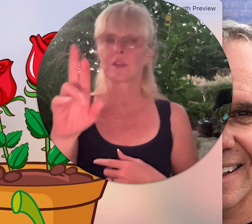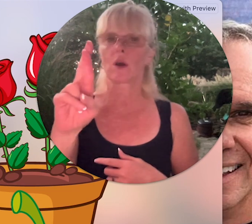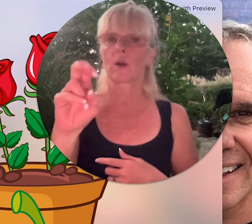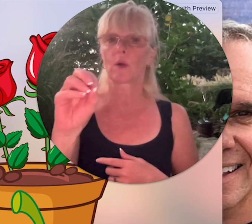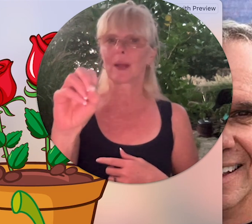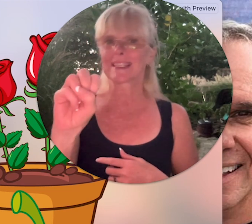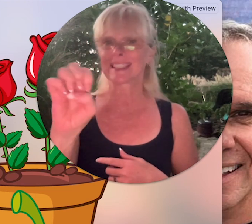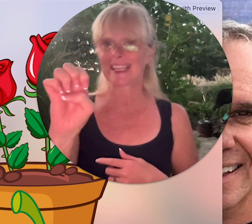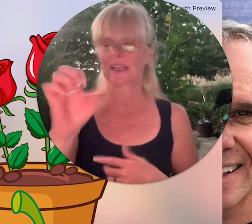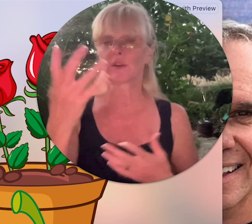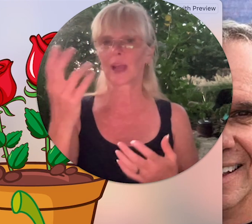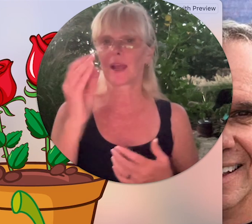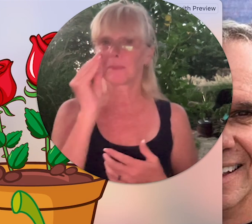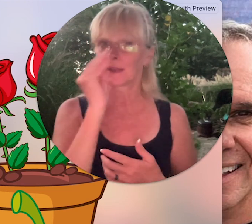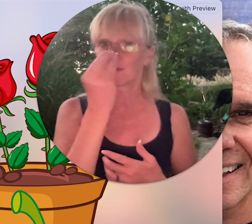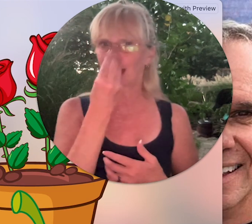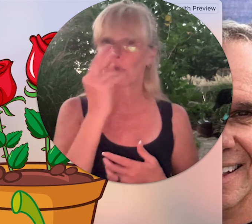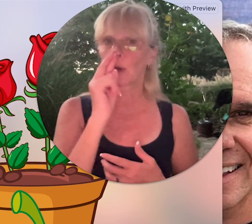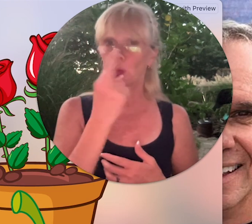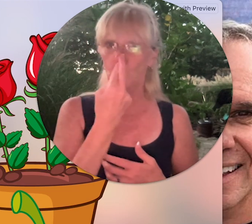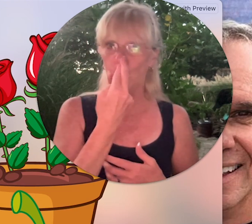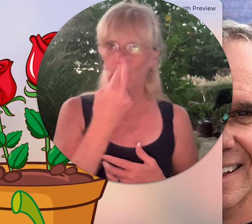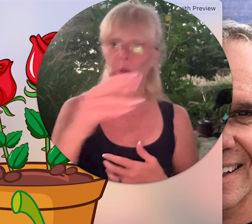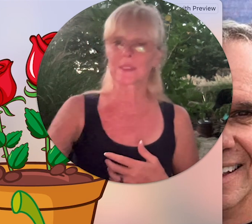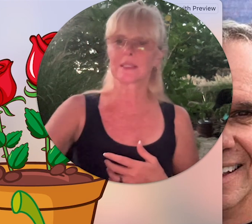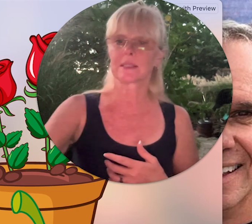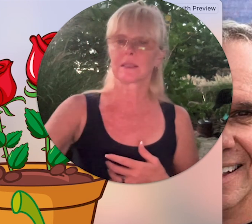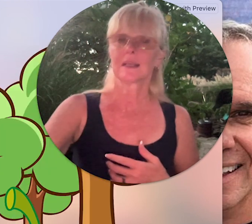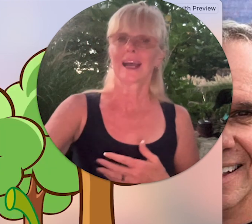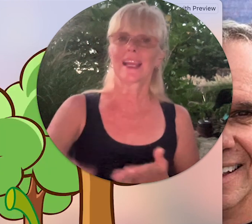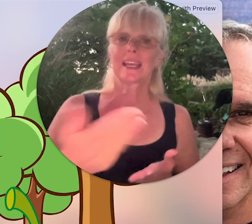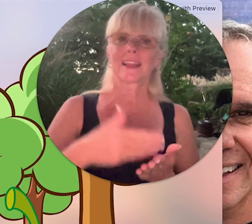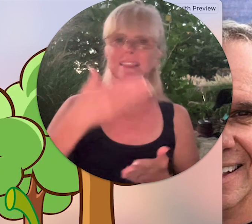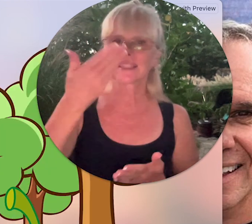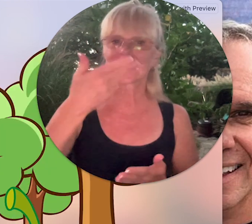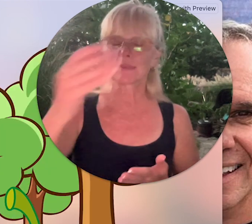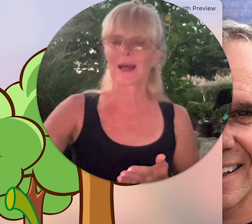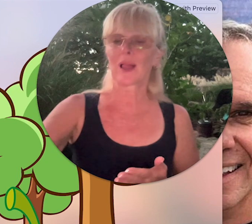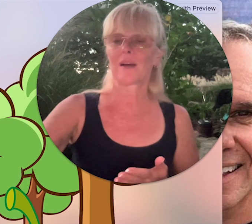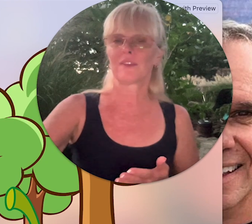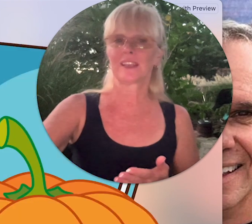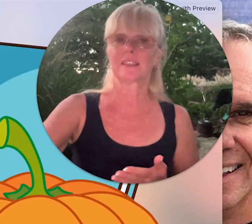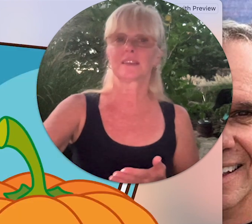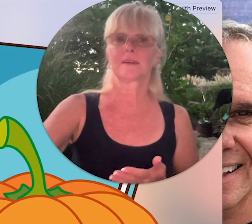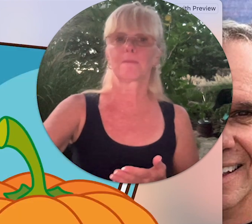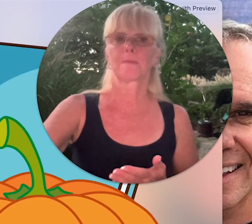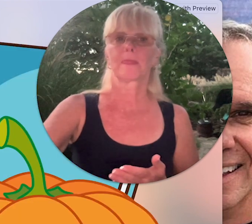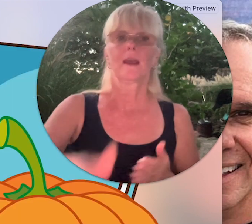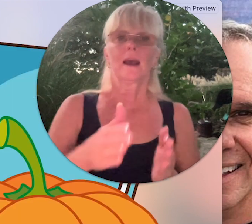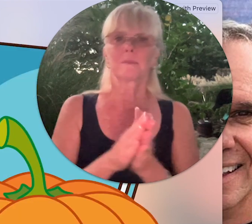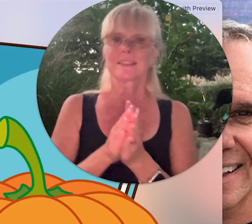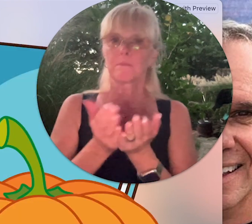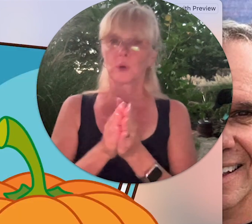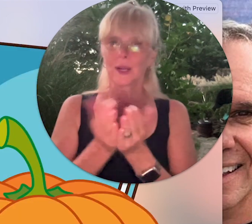r-o-s-e okay but flower rose again that's the smell of it book